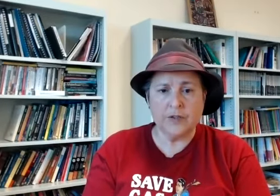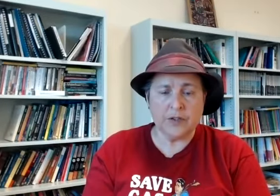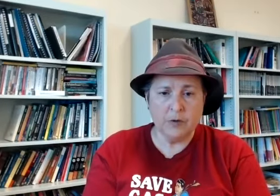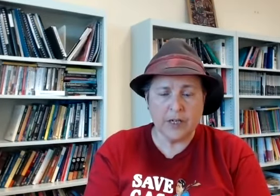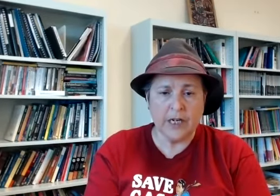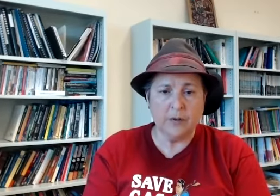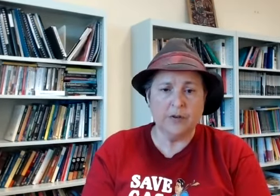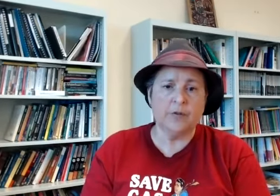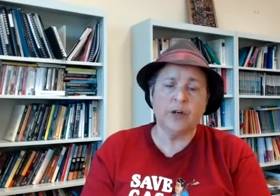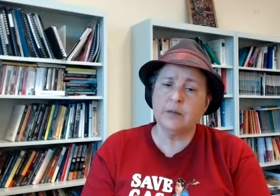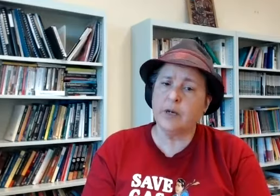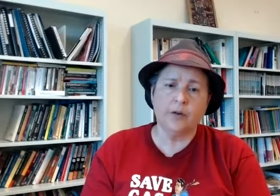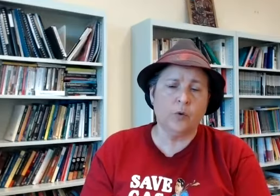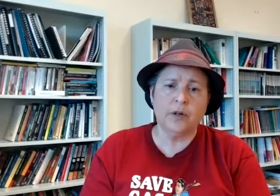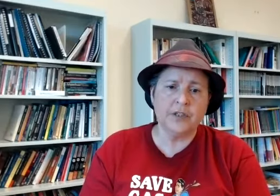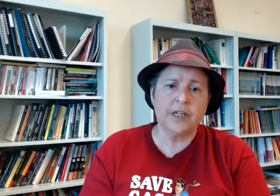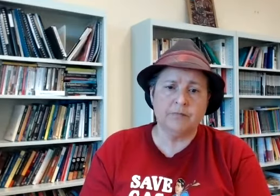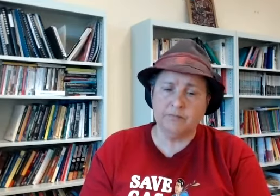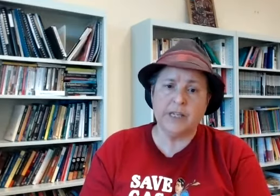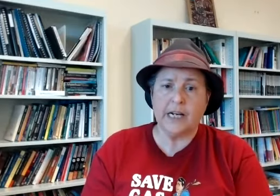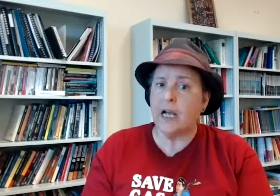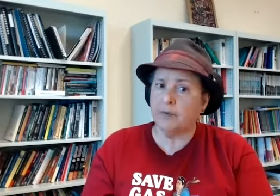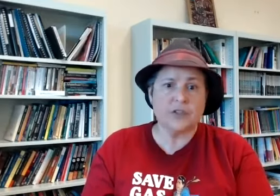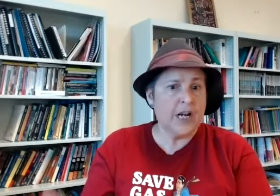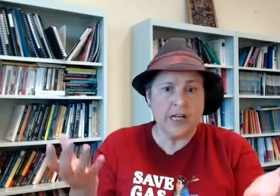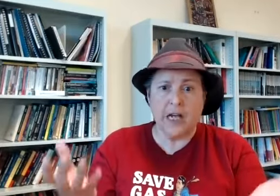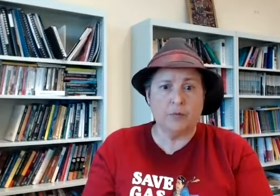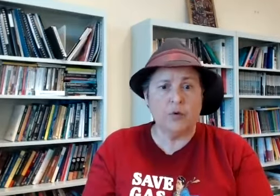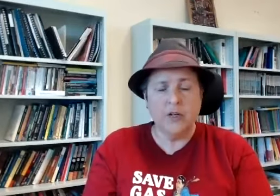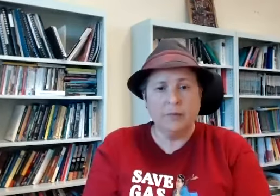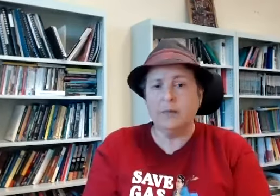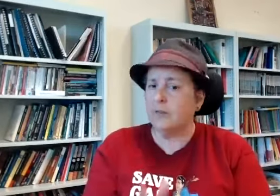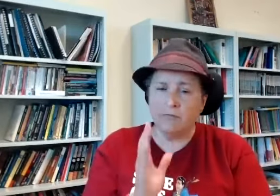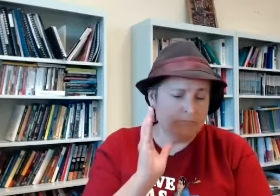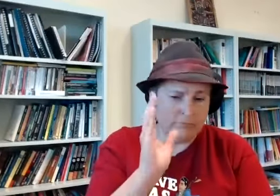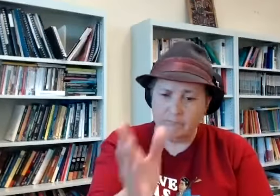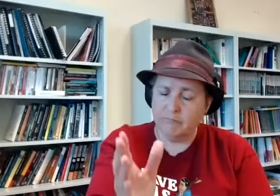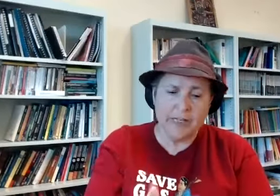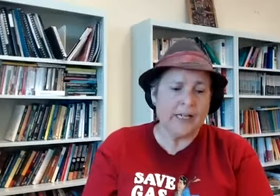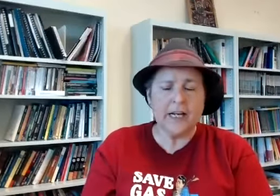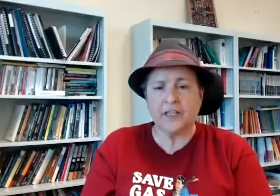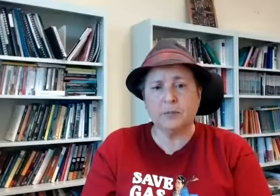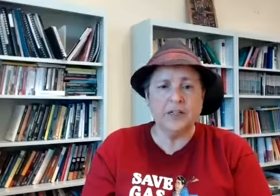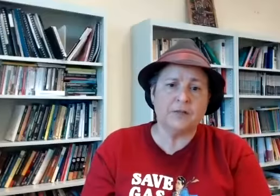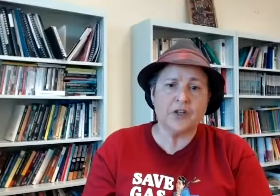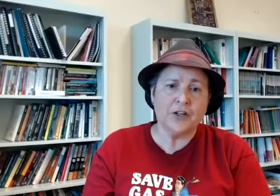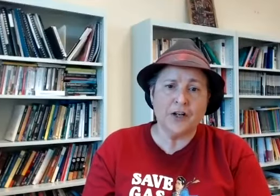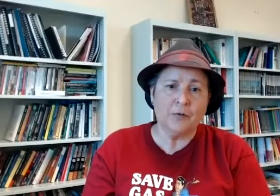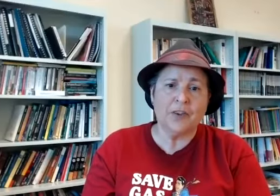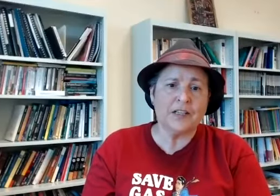communicating with you by email or indeed getting up and standing up or maybe even yelling out expletitives i don't know whether that's